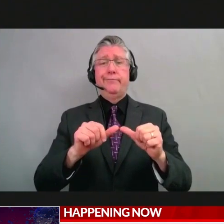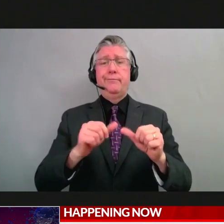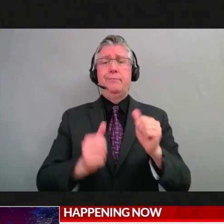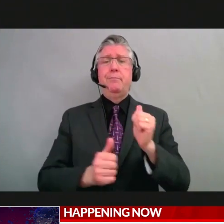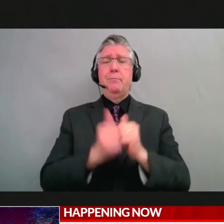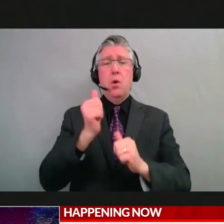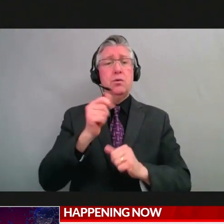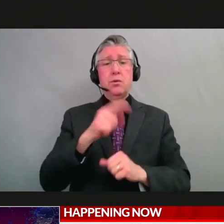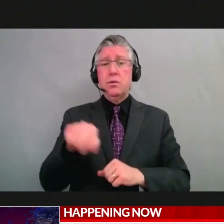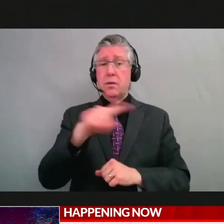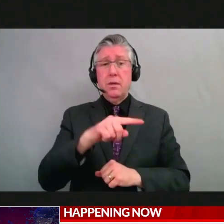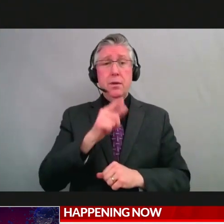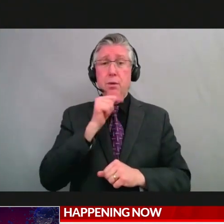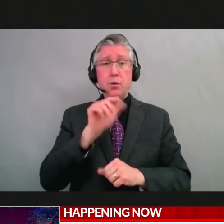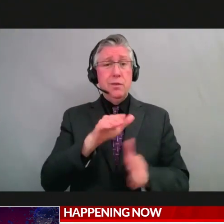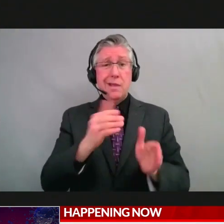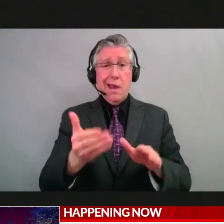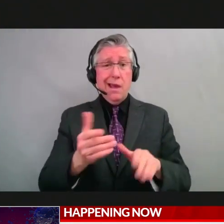unvaccinated population.